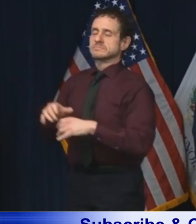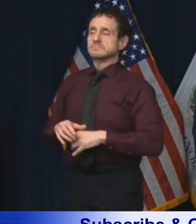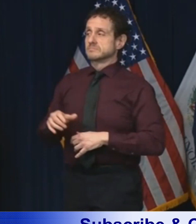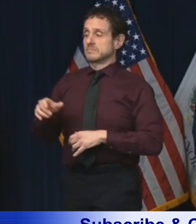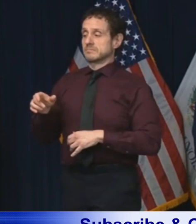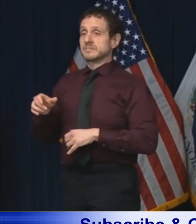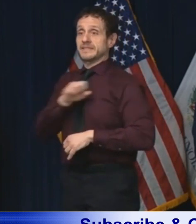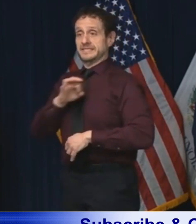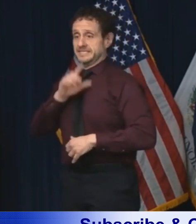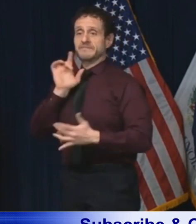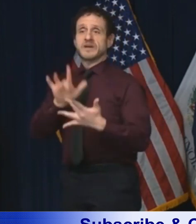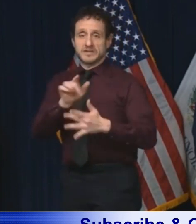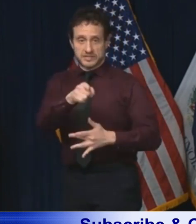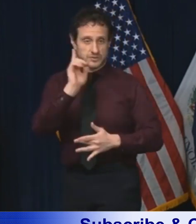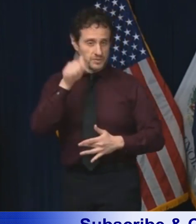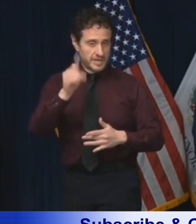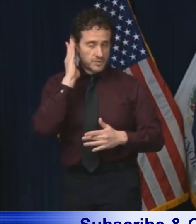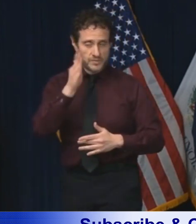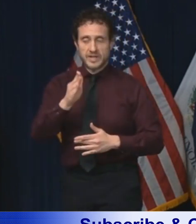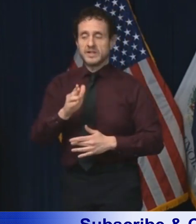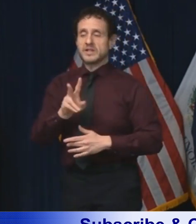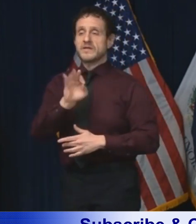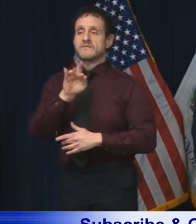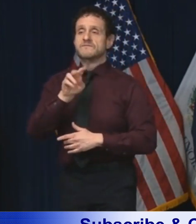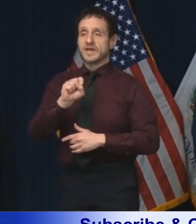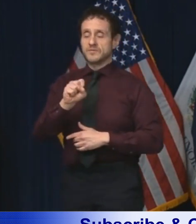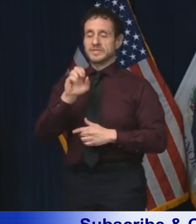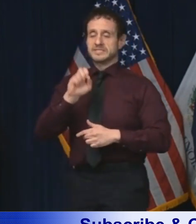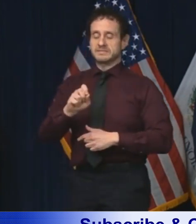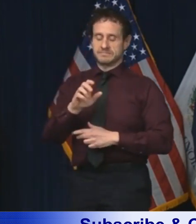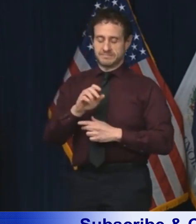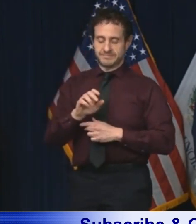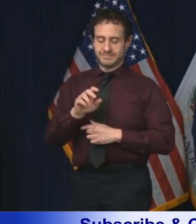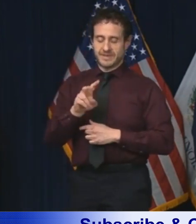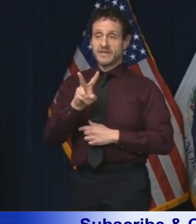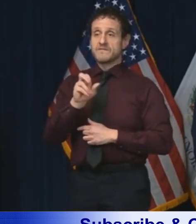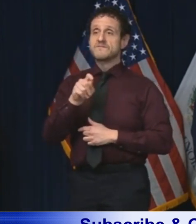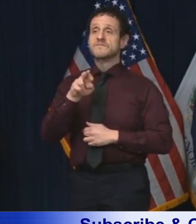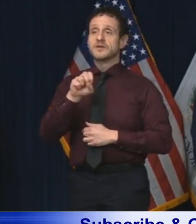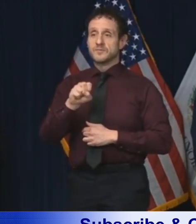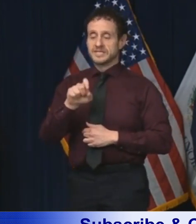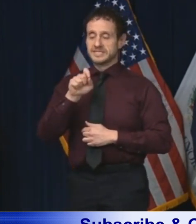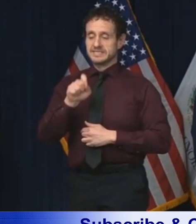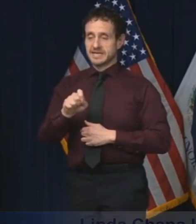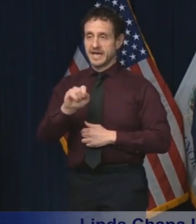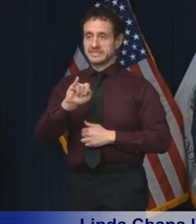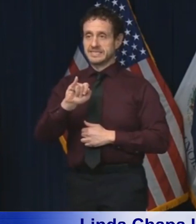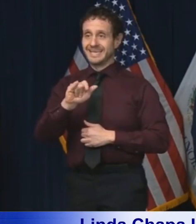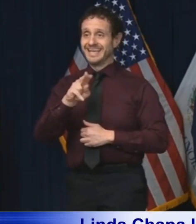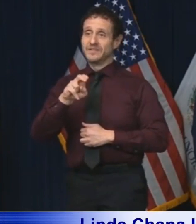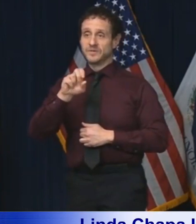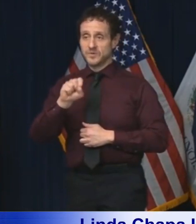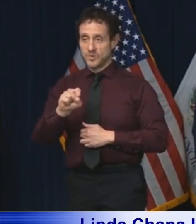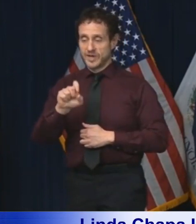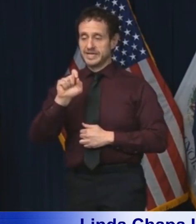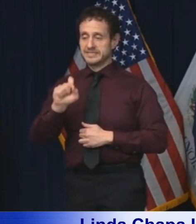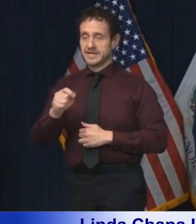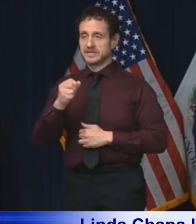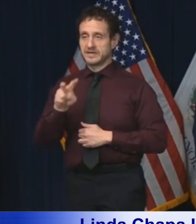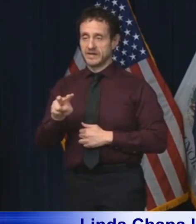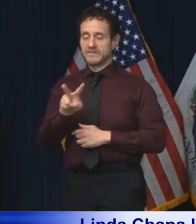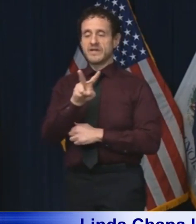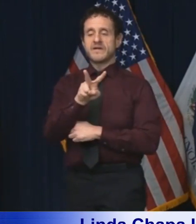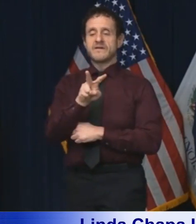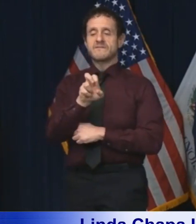veterans.illinois.gov. Once again, that's veterans.illinois